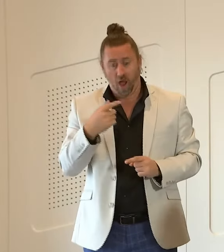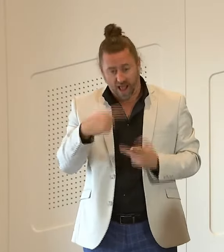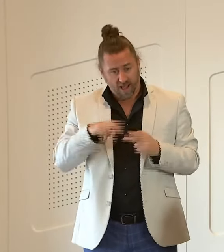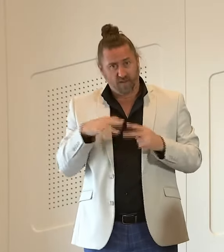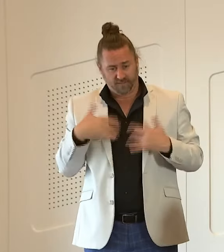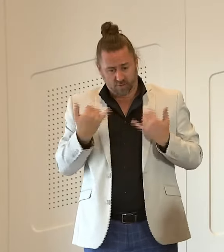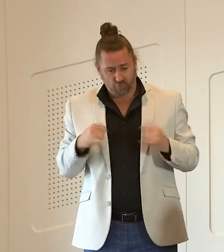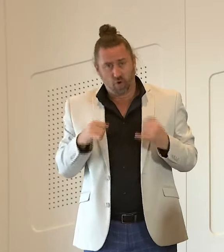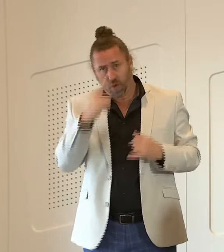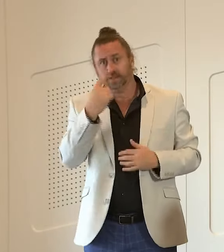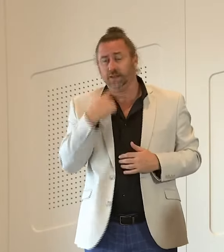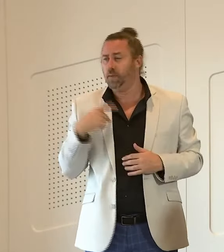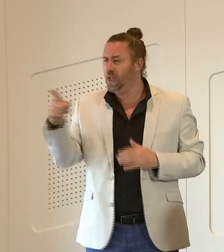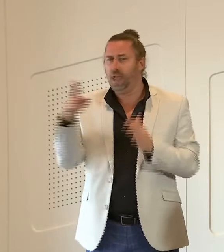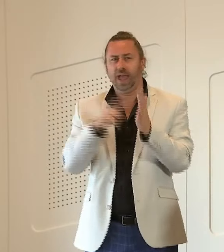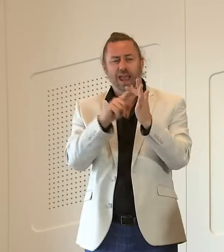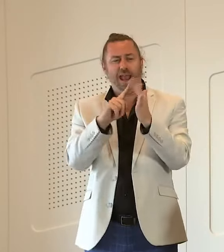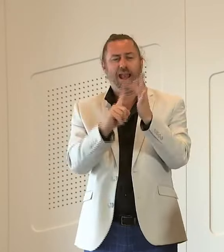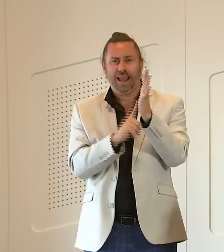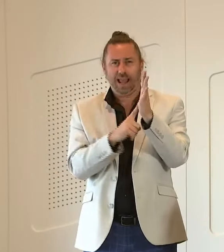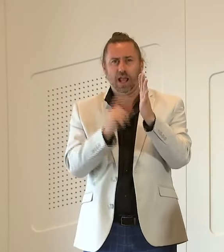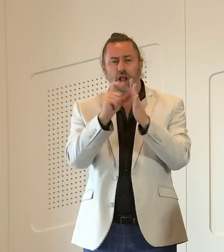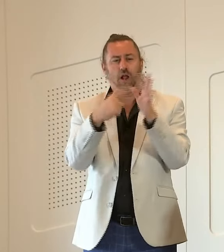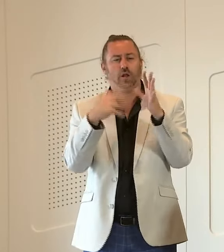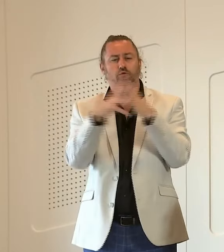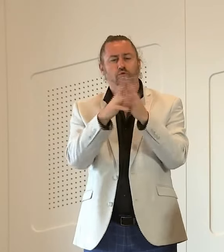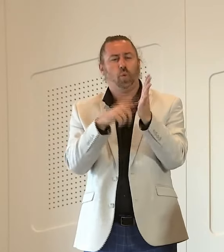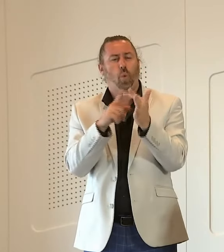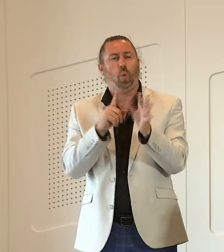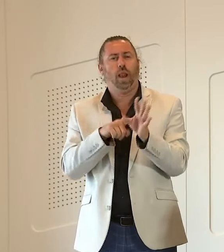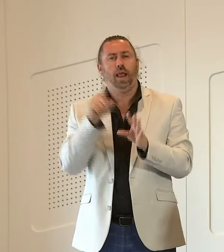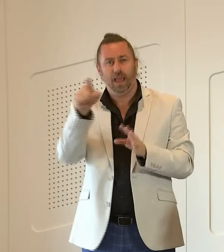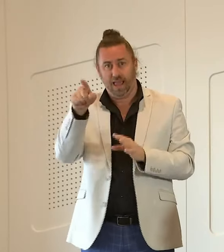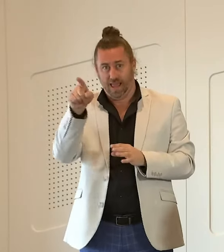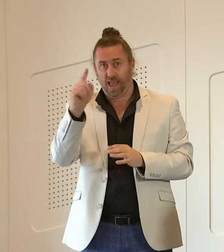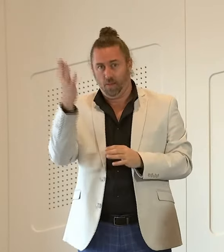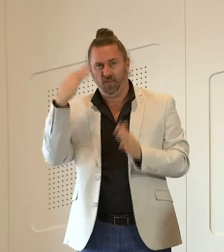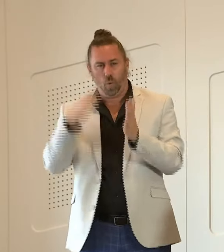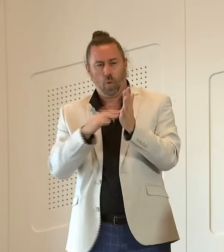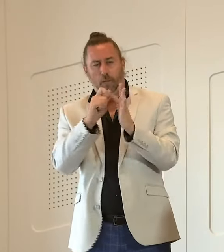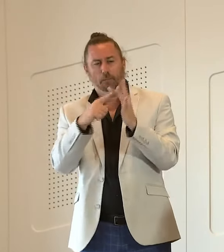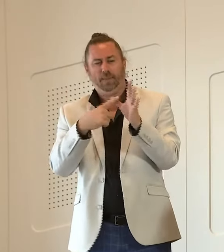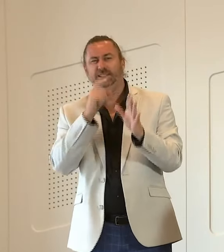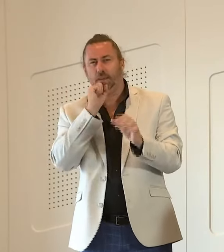less well